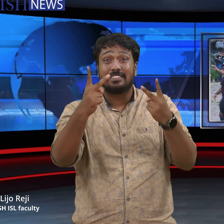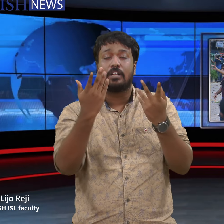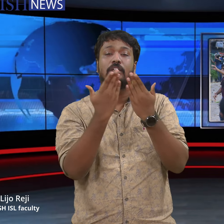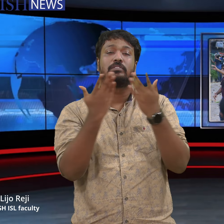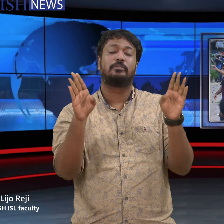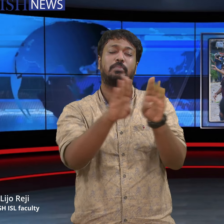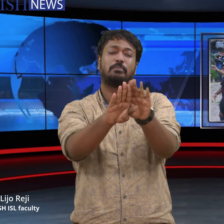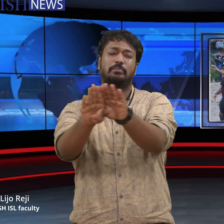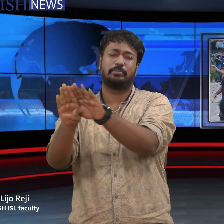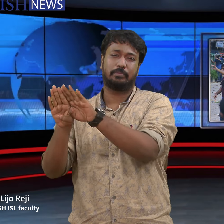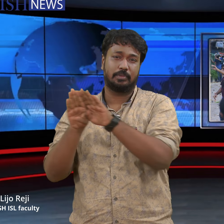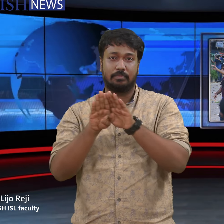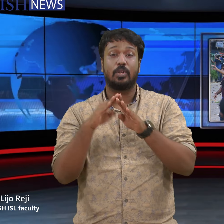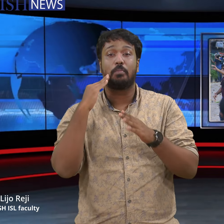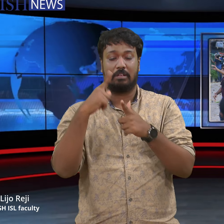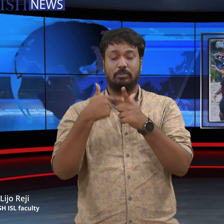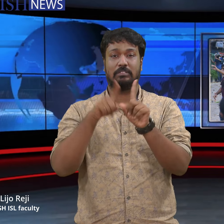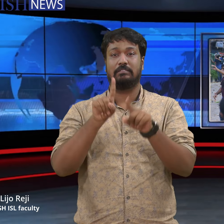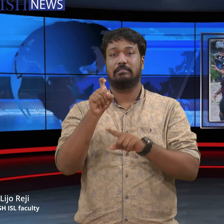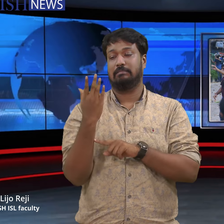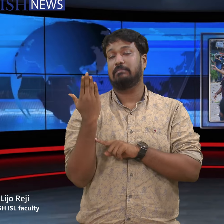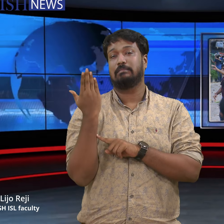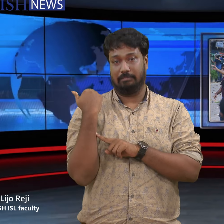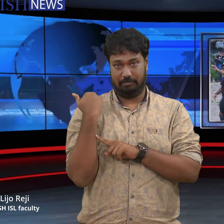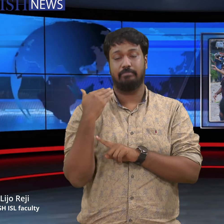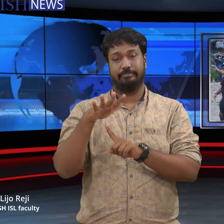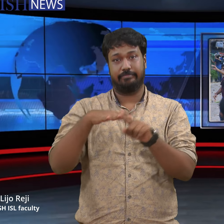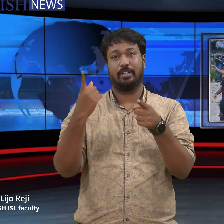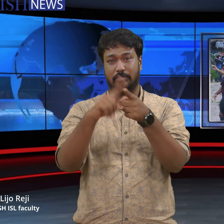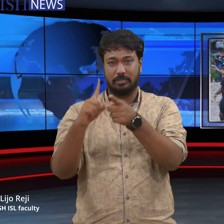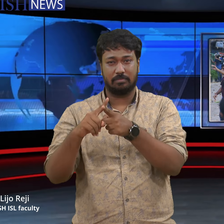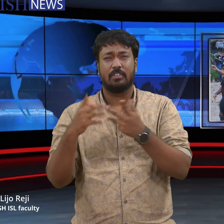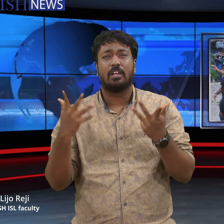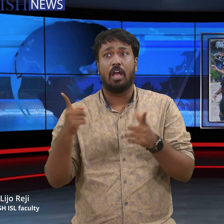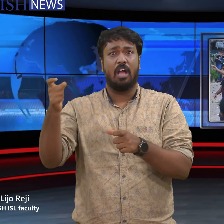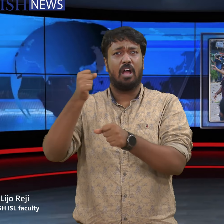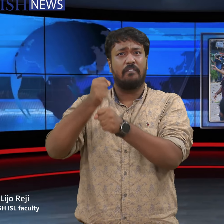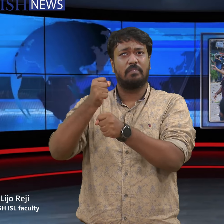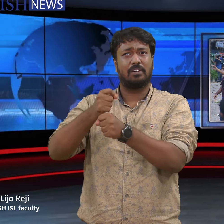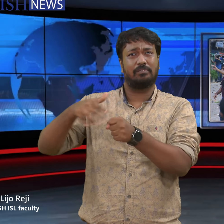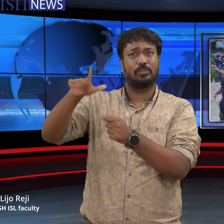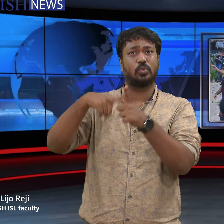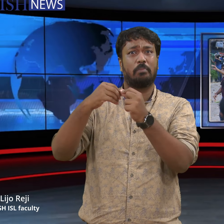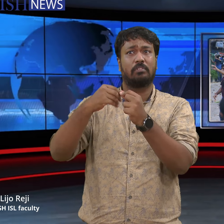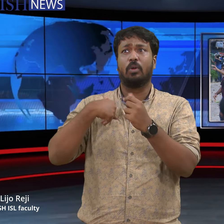to comply, but others, including the major university at the centre of the violence, were still deciding how to respond.